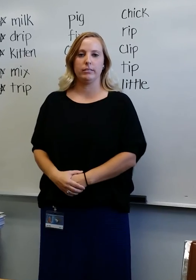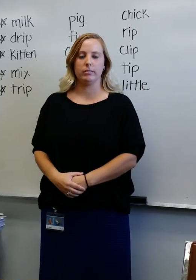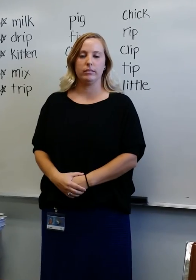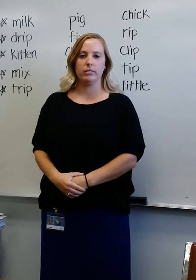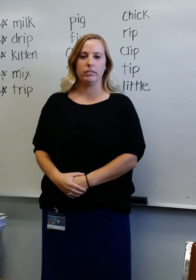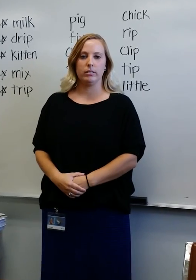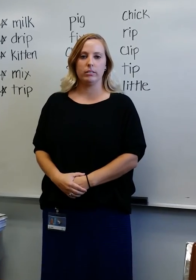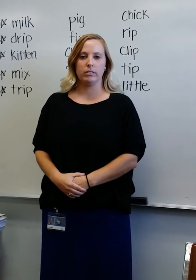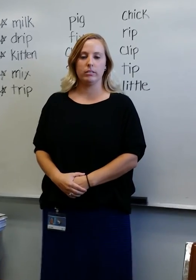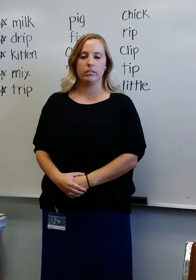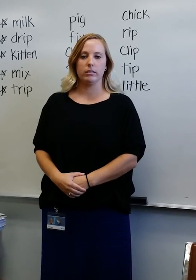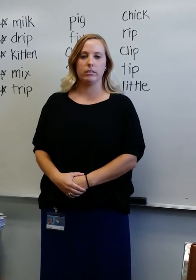Trip. Trip.